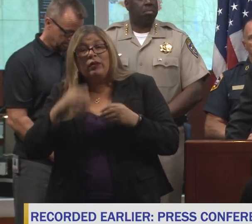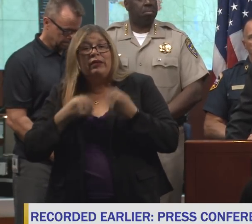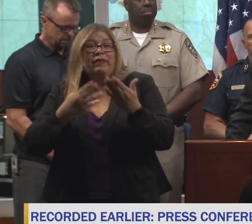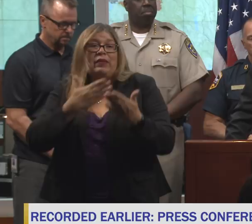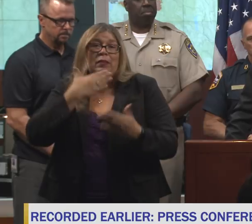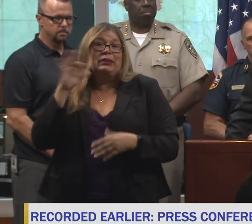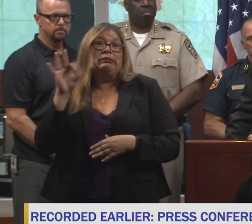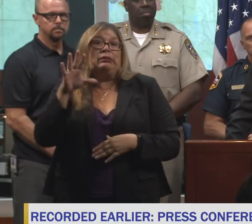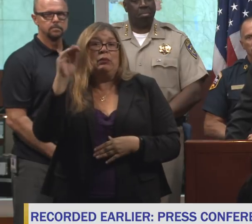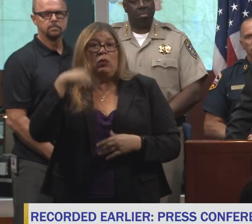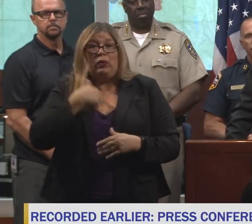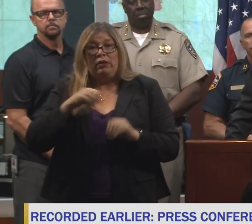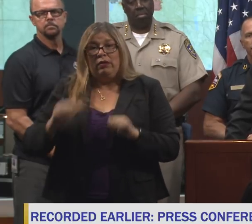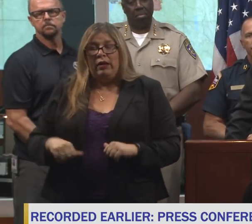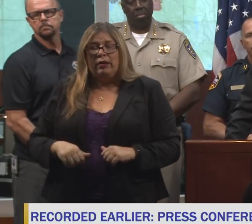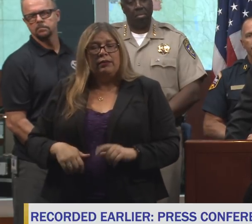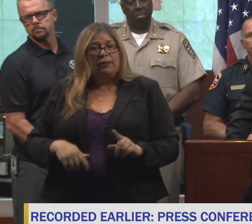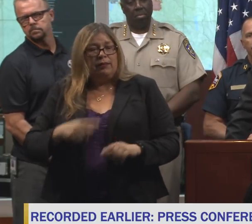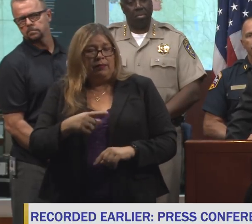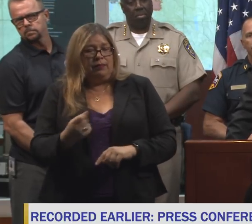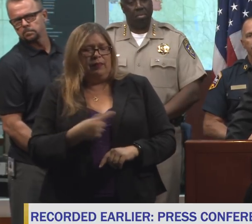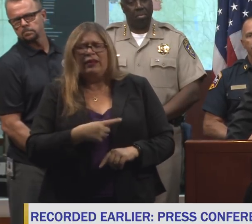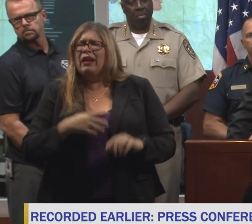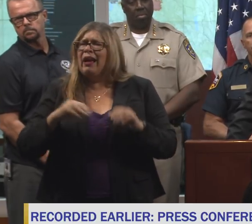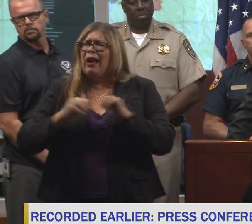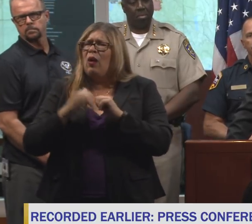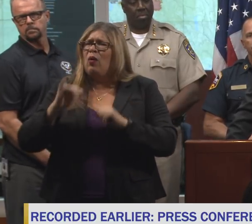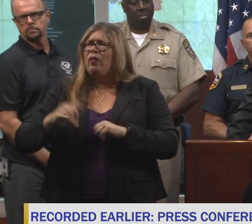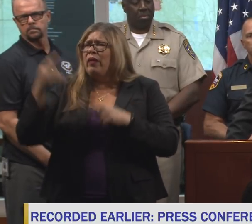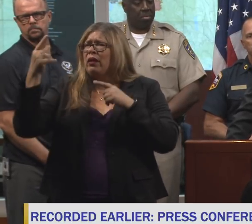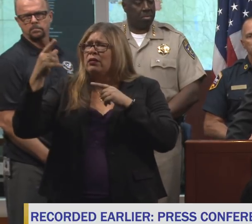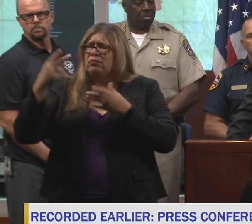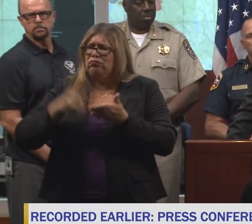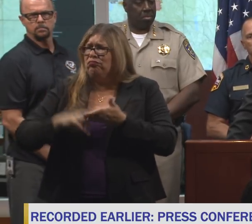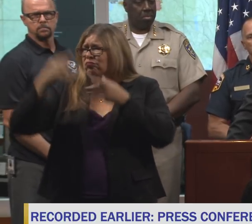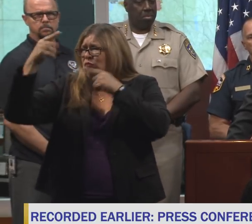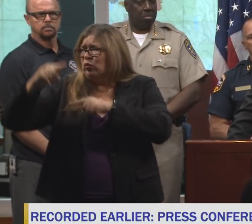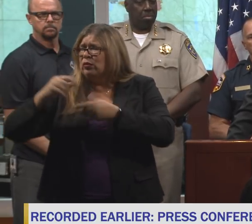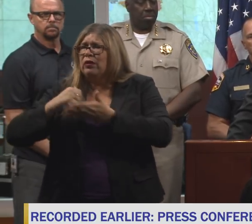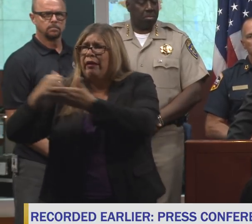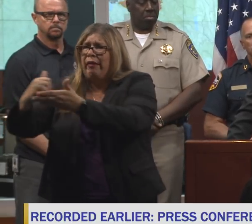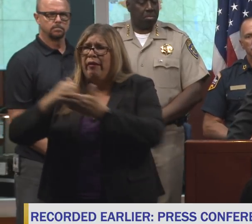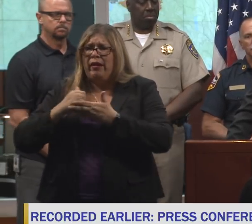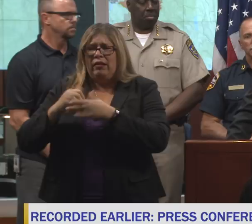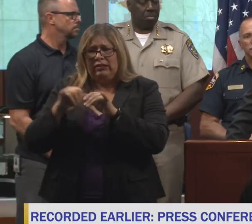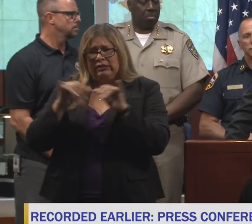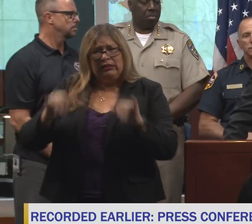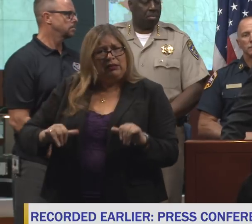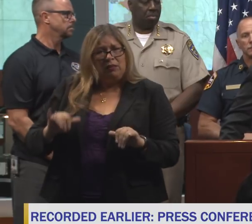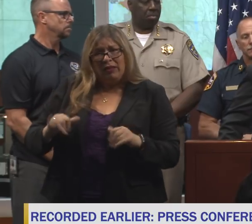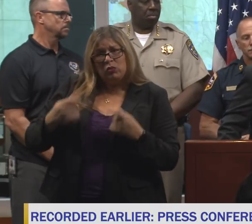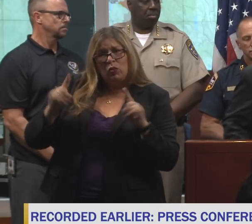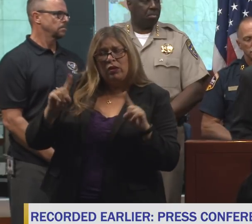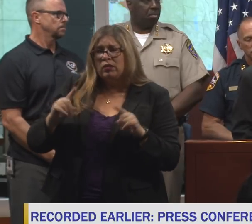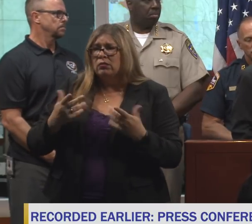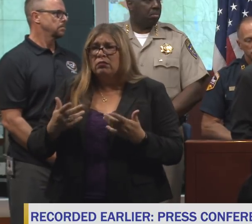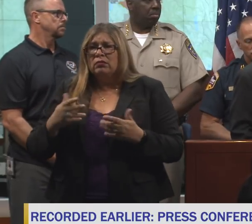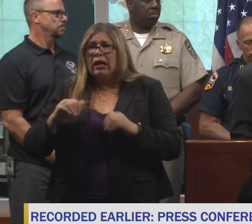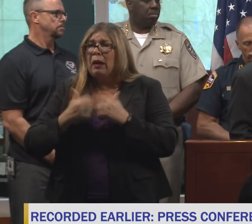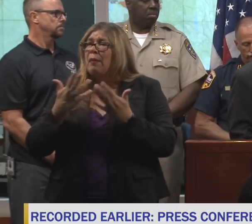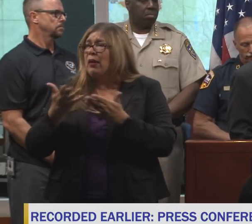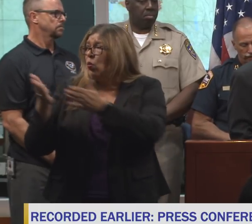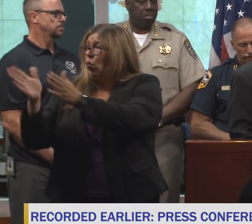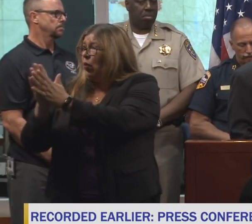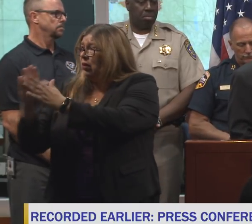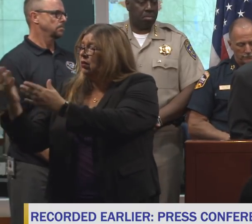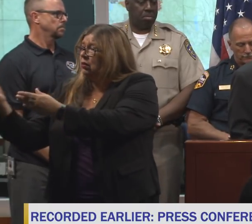we can. Can we get an update on how the mutual aid system is working, how many requests have been filled, or whether or